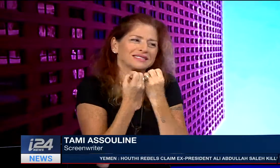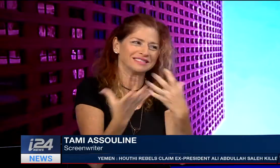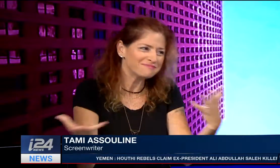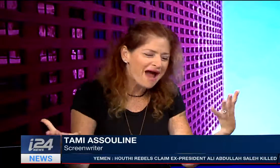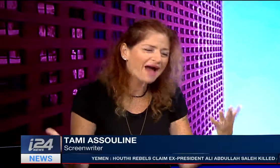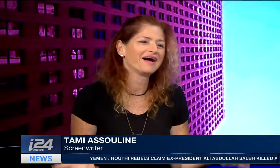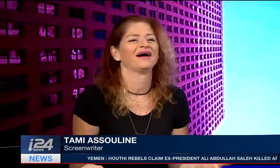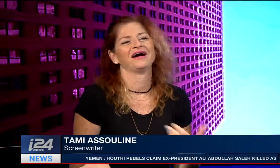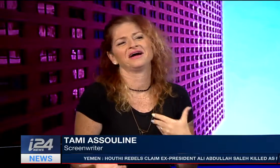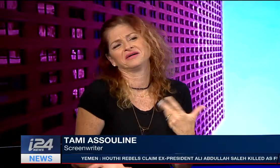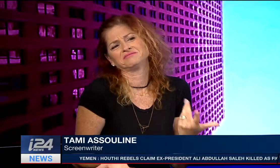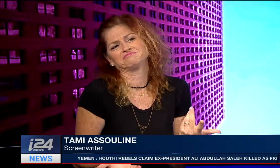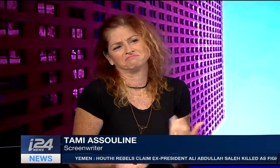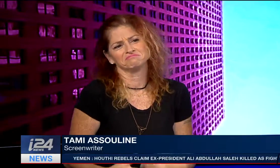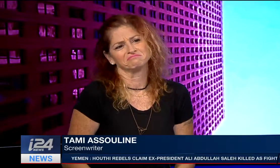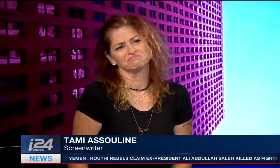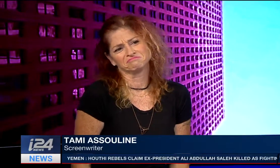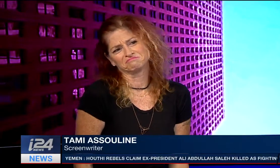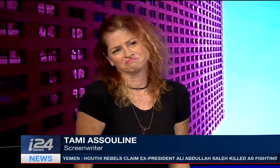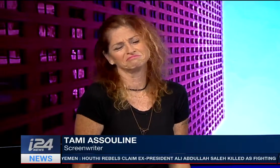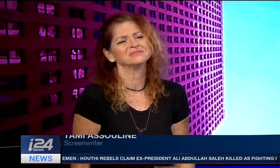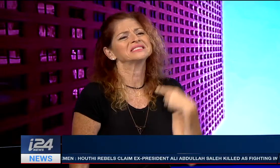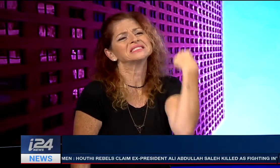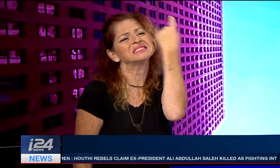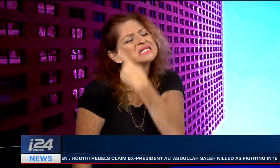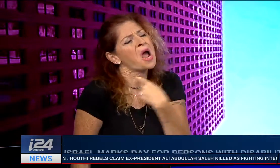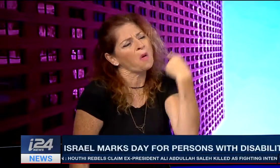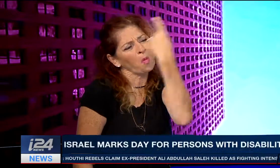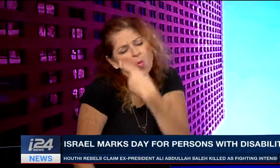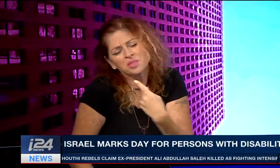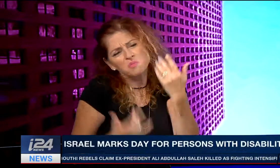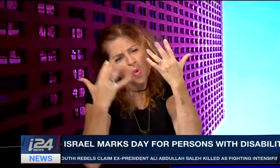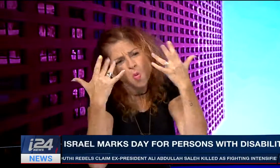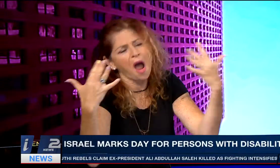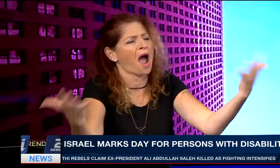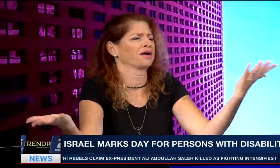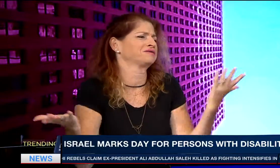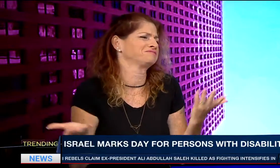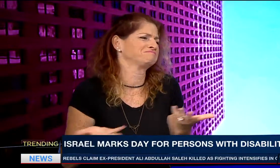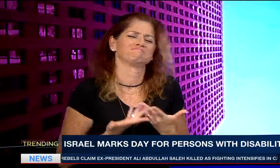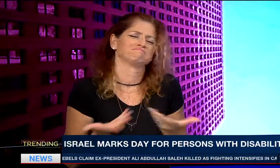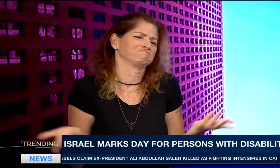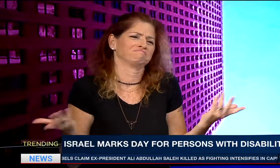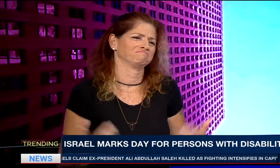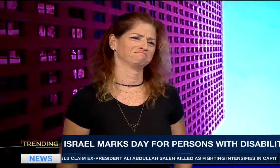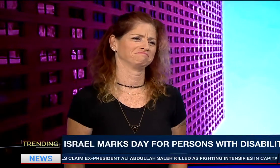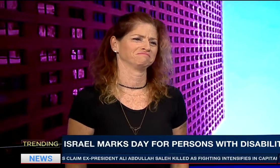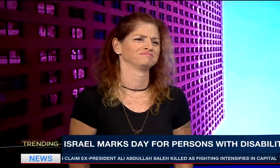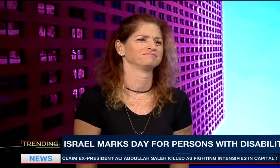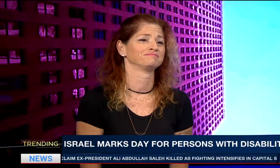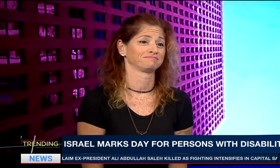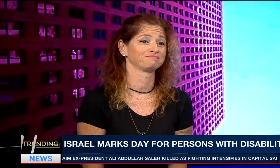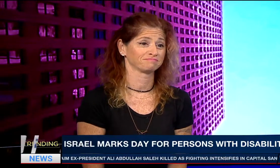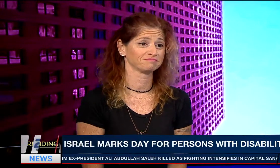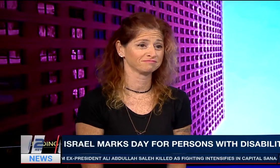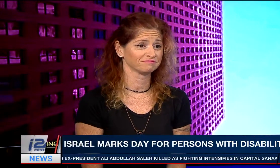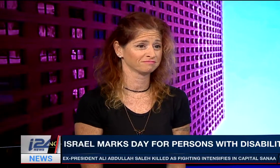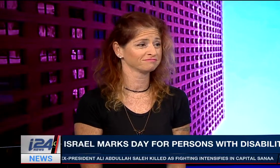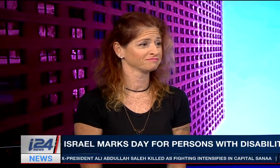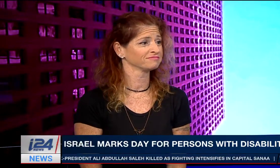very small community, but an amazing community. Wow, amazing. My identity is really clear to me. Of course. And look at you.